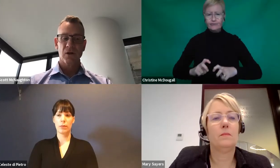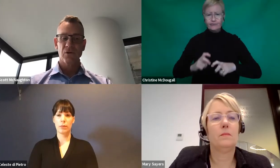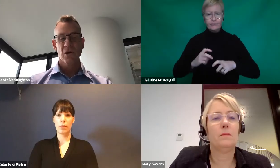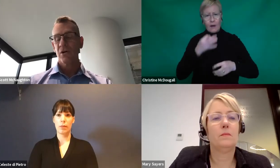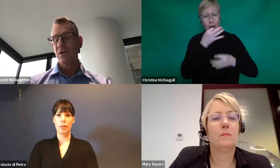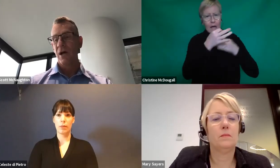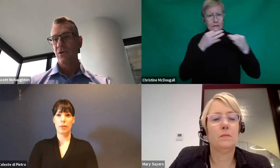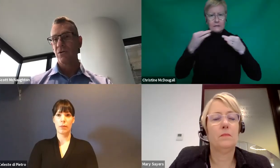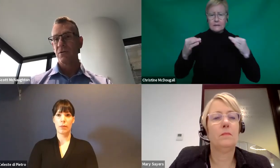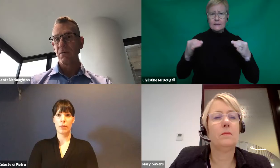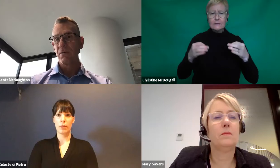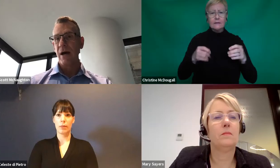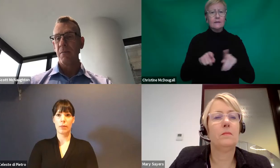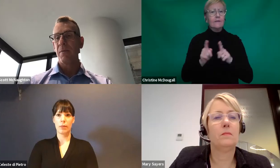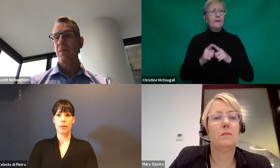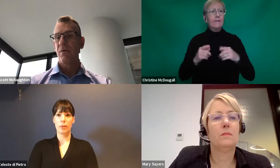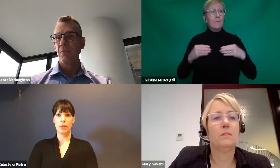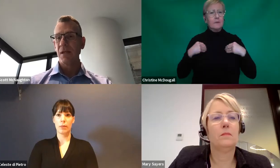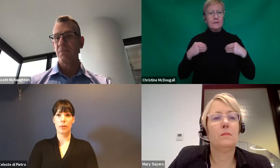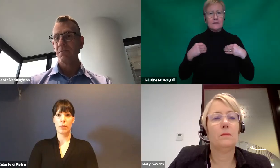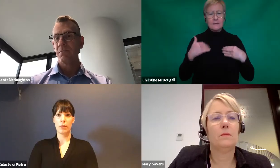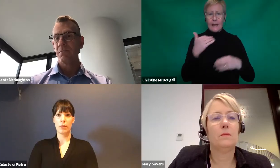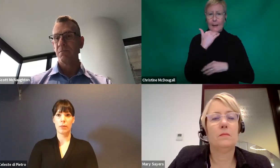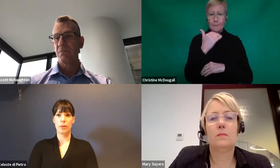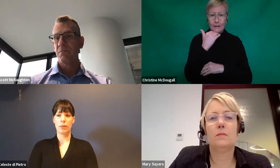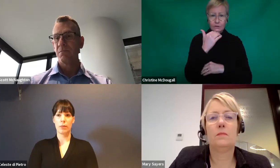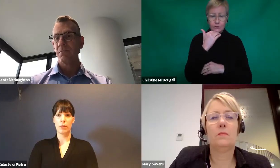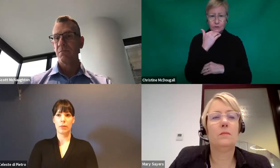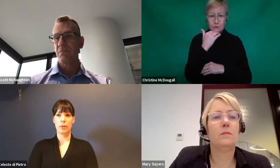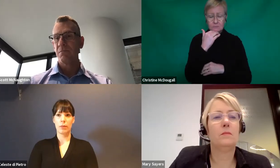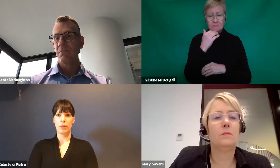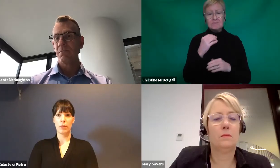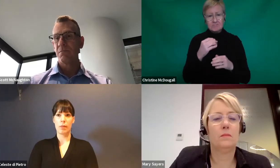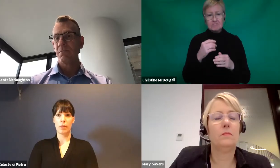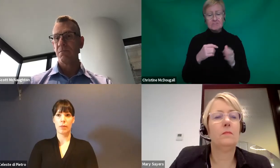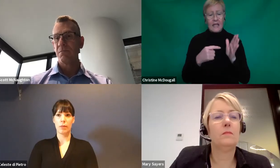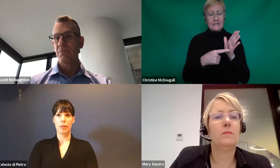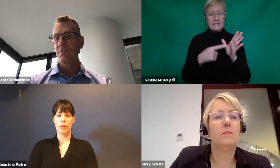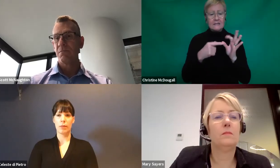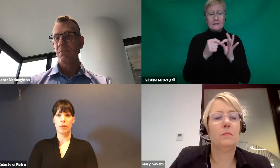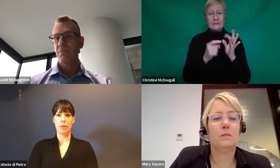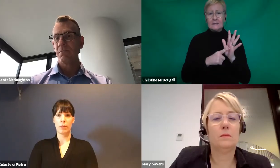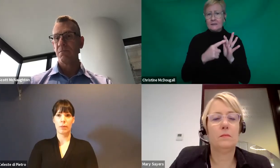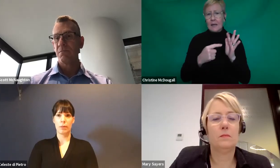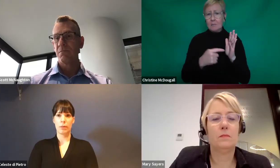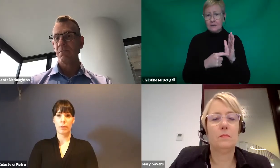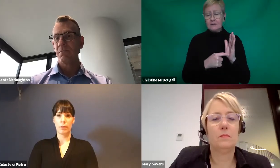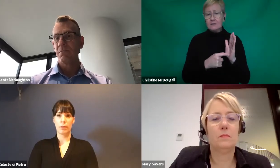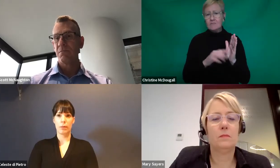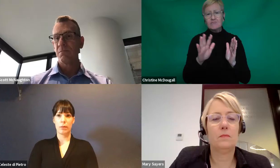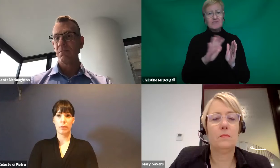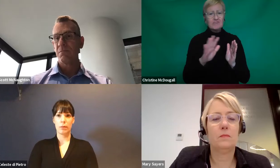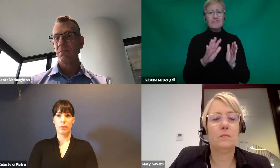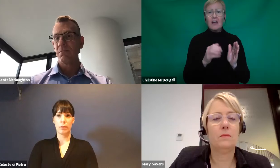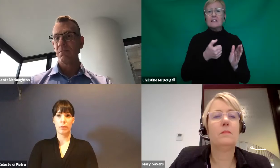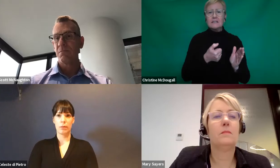look, a good mid-range tablet device is around $600 or up to $600.